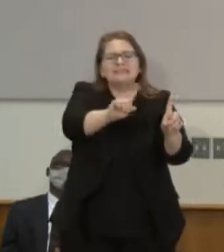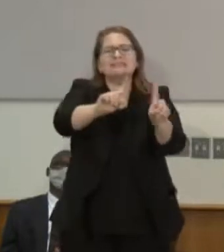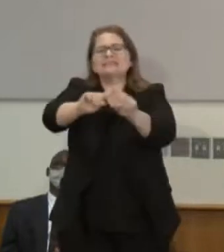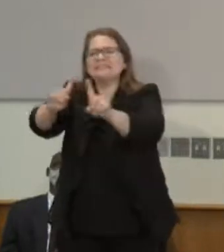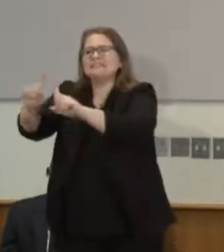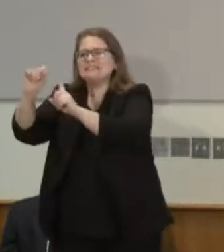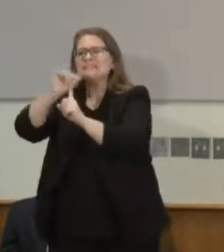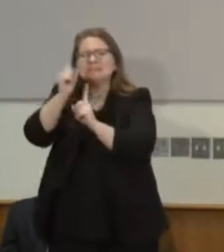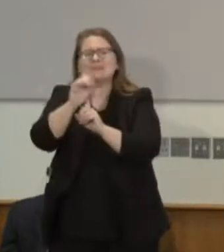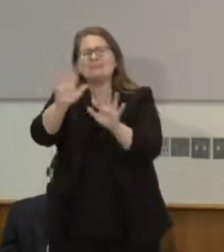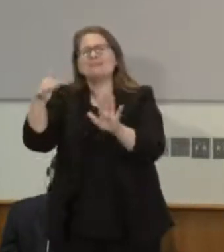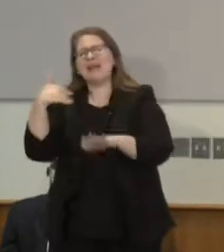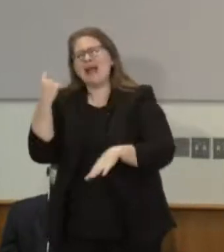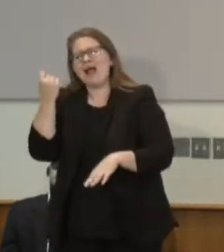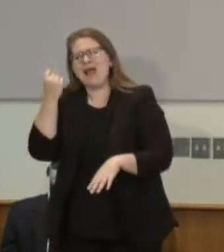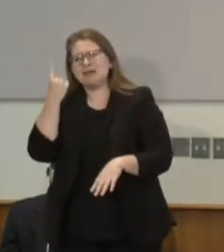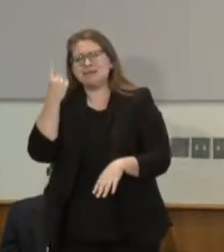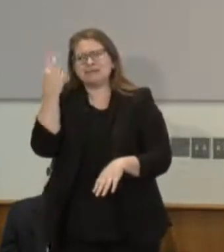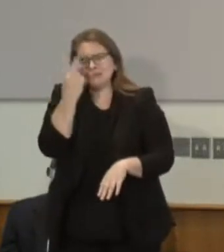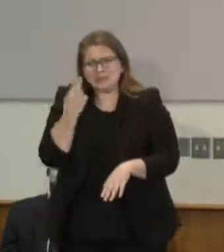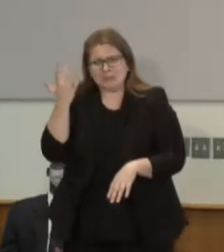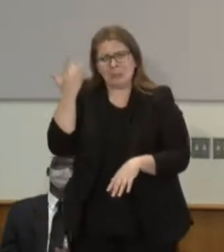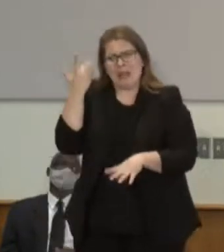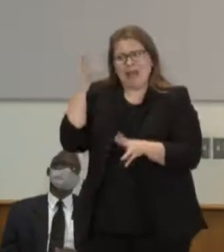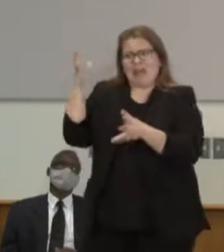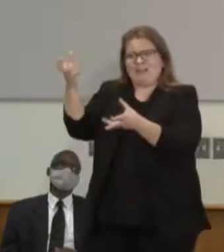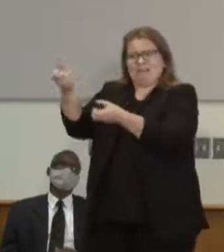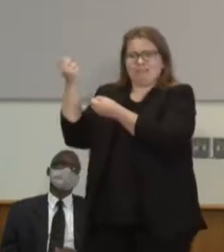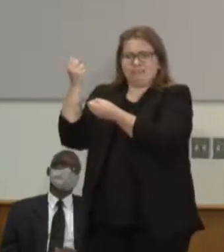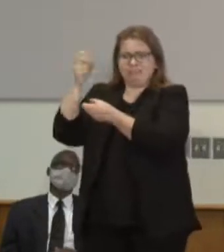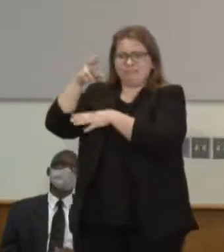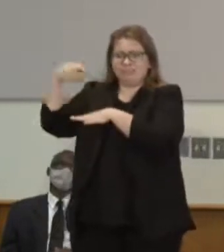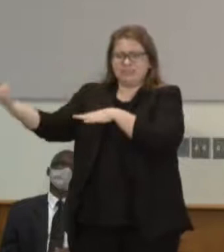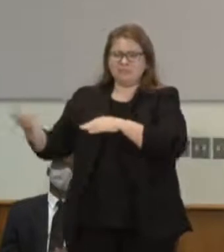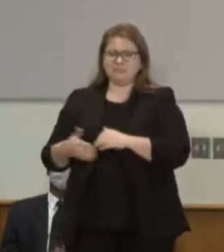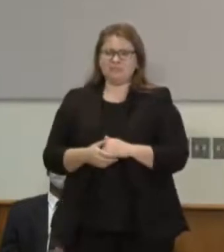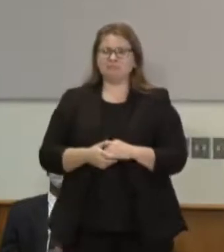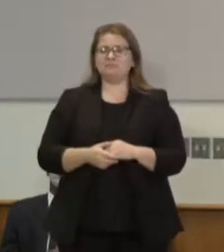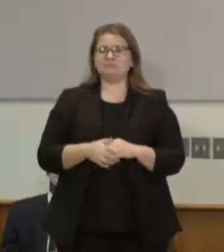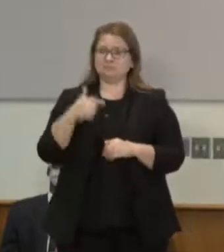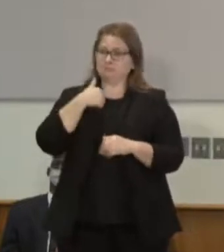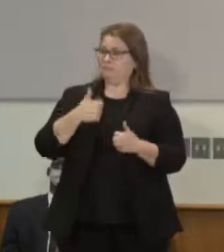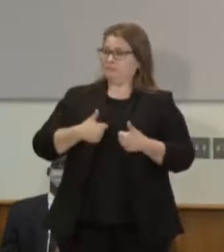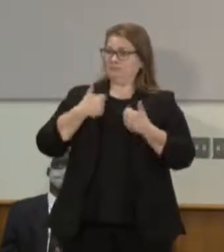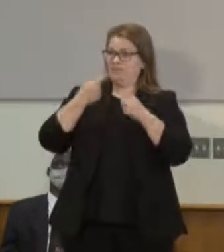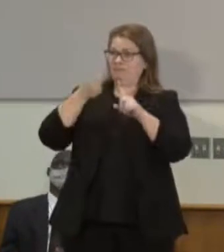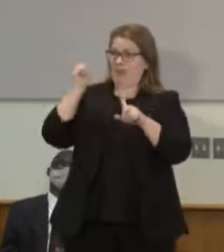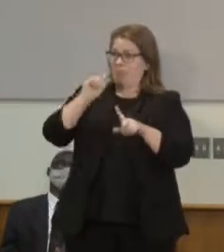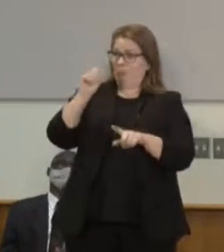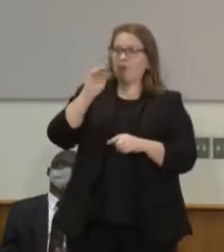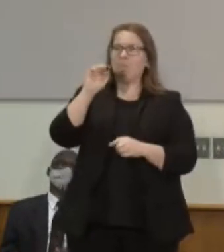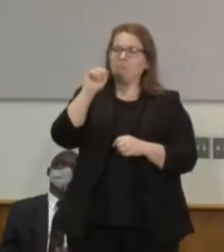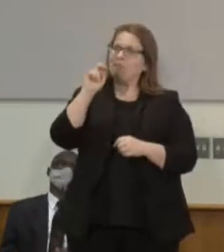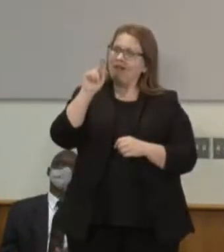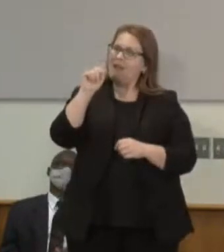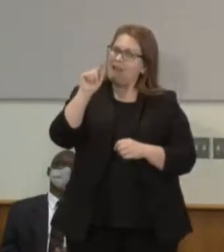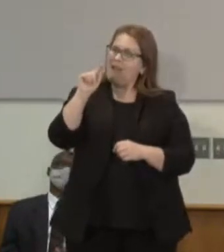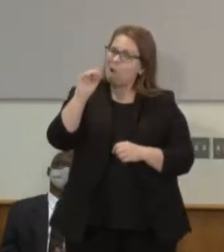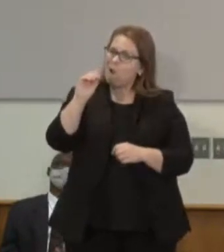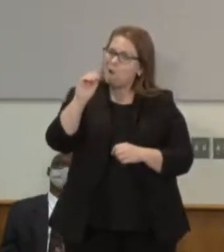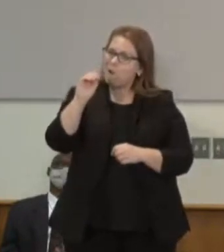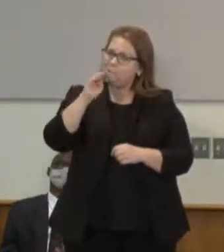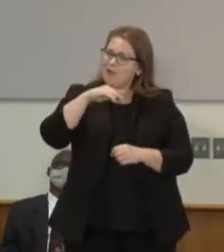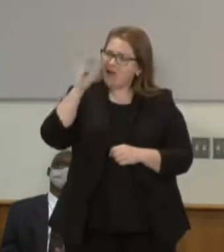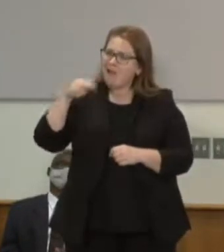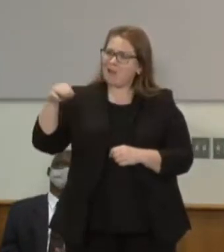someone from Mankato who has spent every December 26 for the last couple decades down on the side on riverfront where